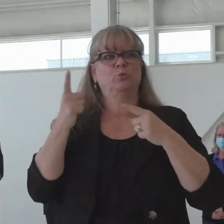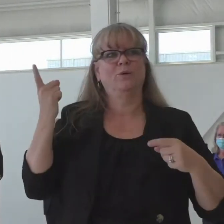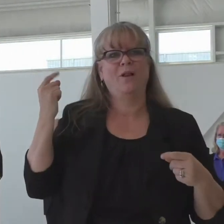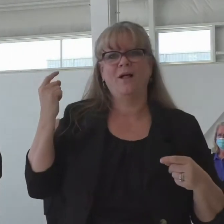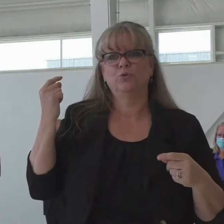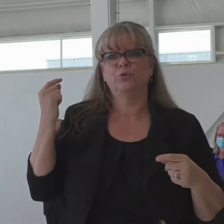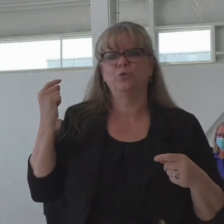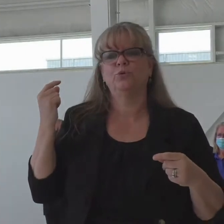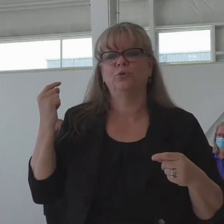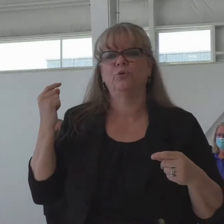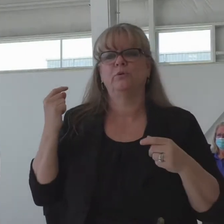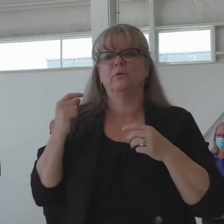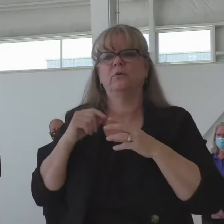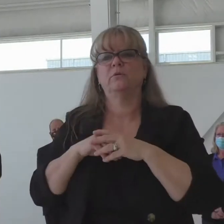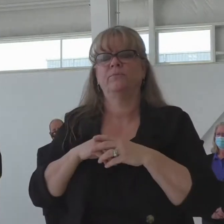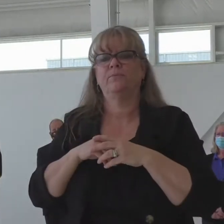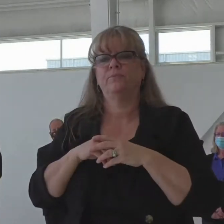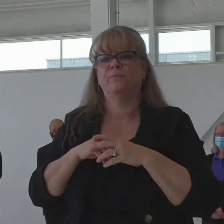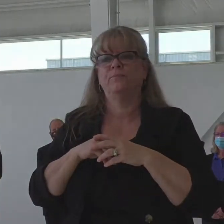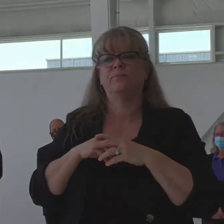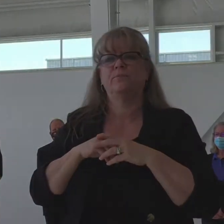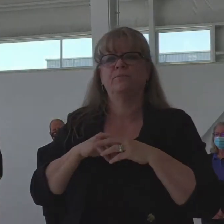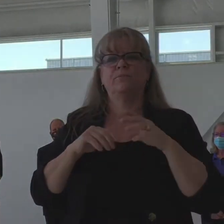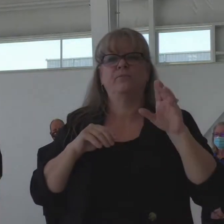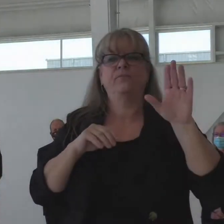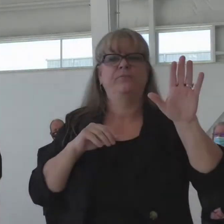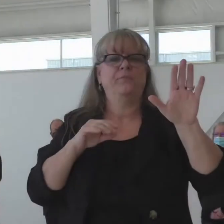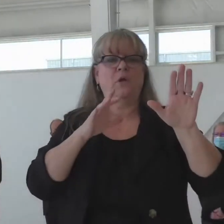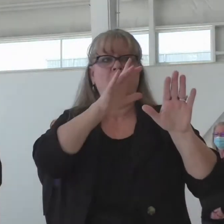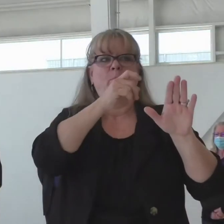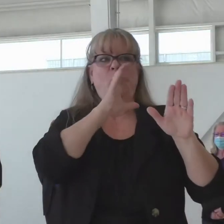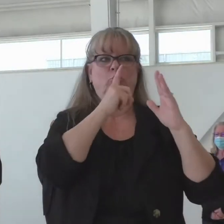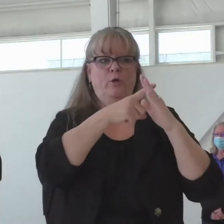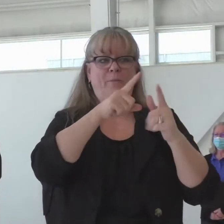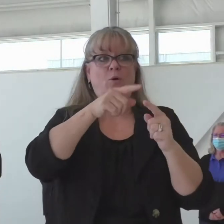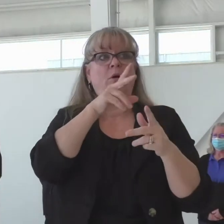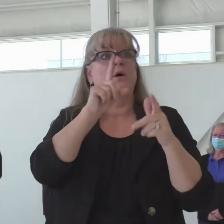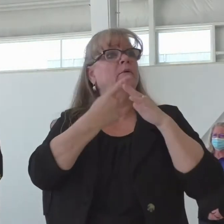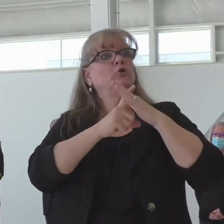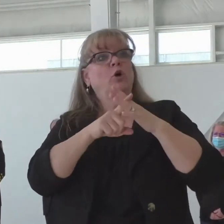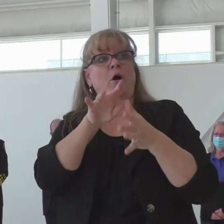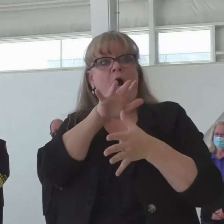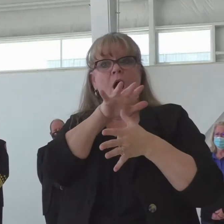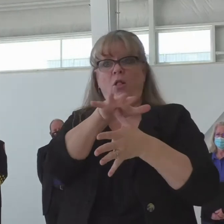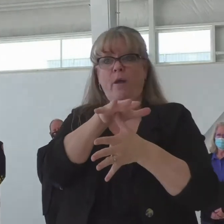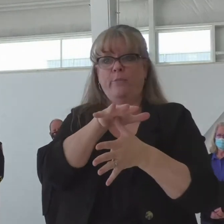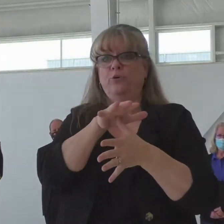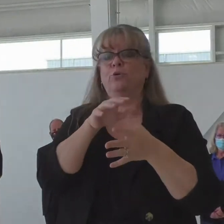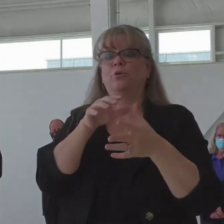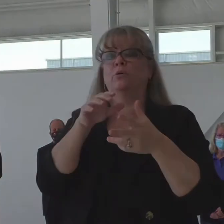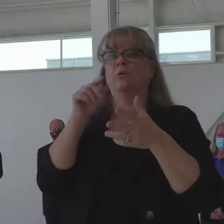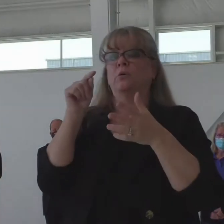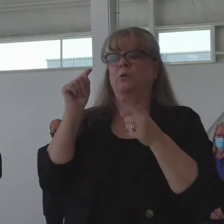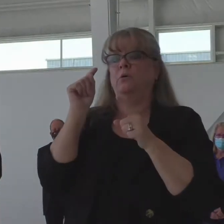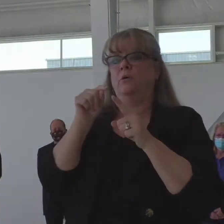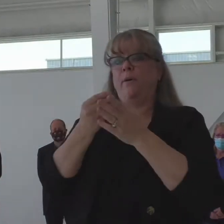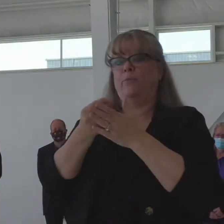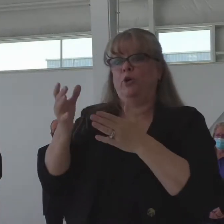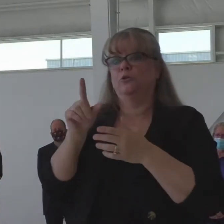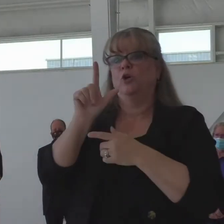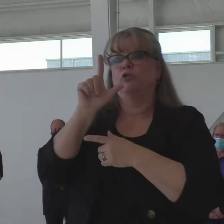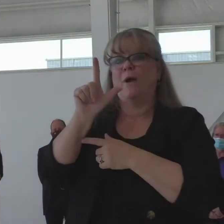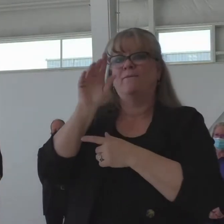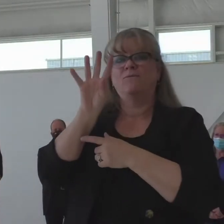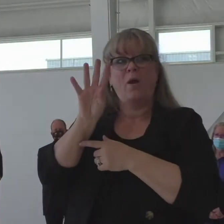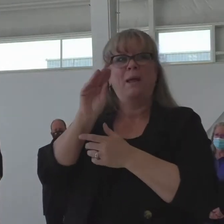The wildfire, I'll start with the Firehawk helicopter. That's a one-time purchase of about $24 million. There is about